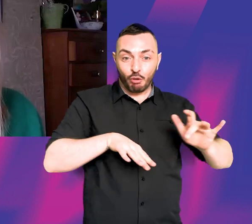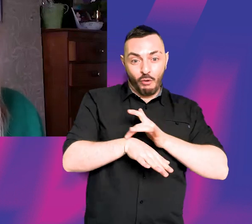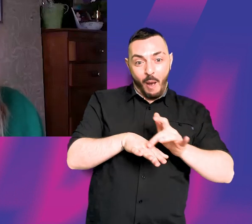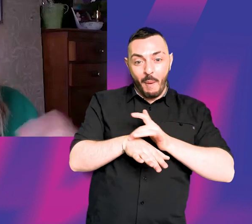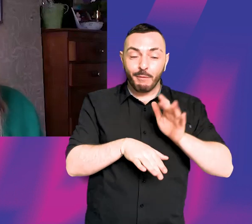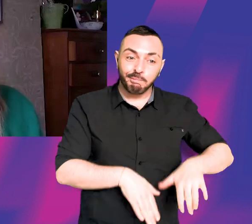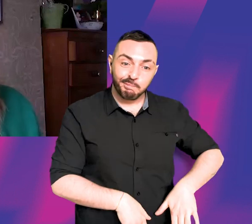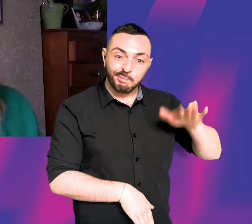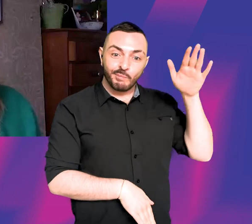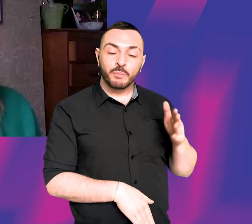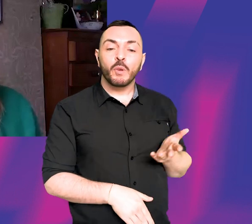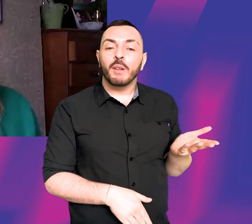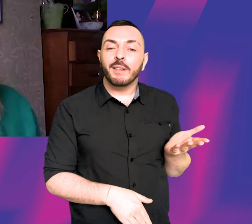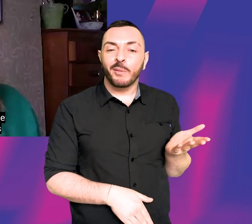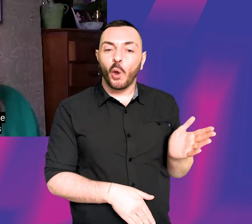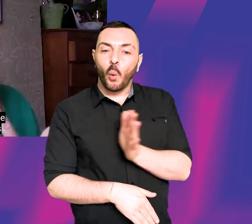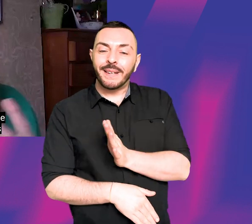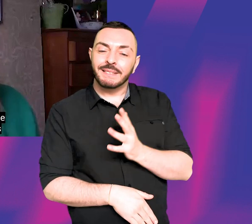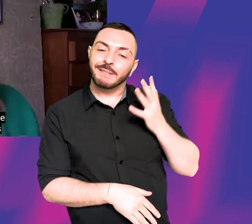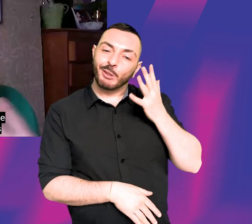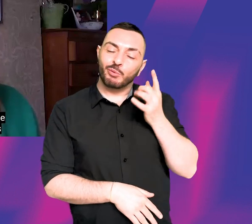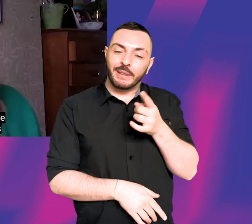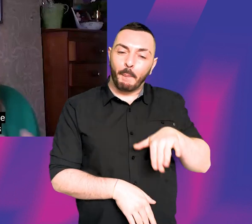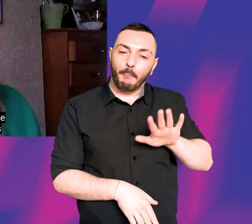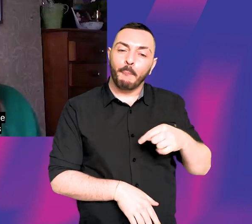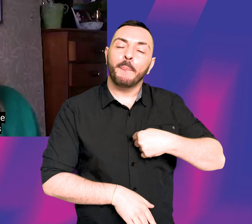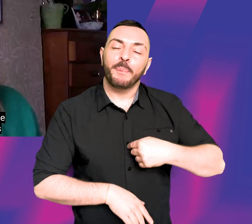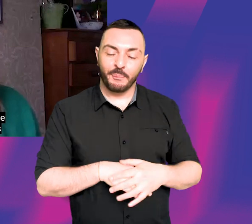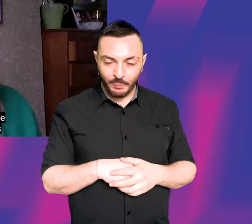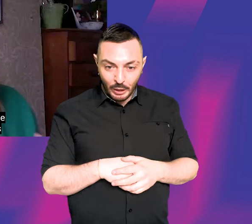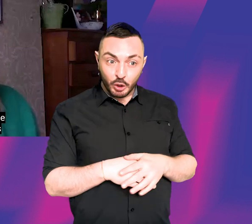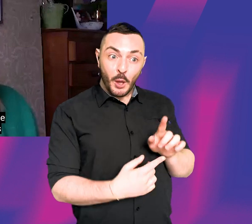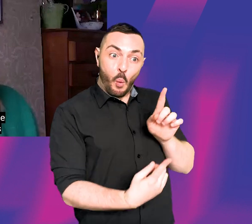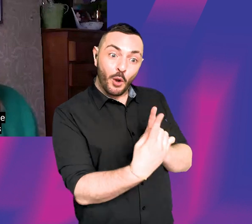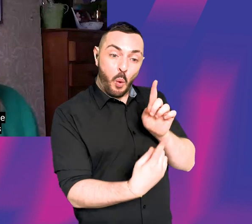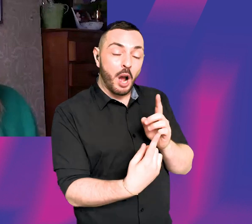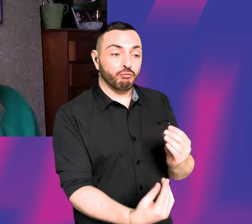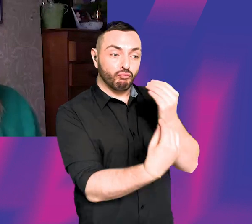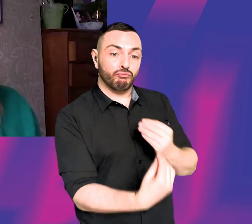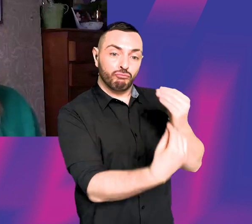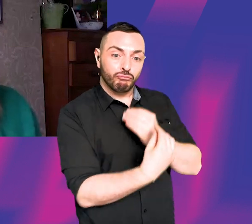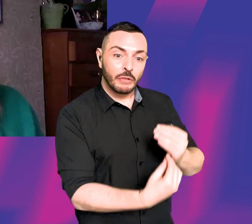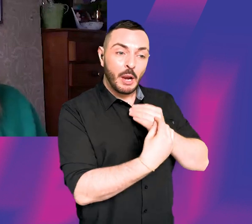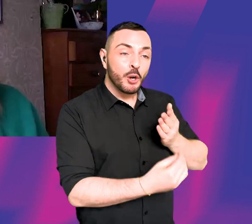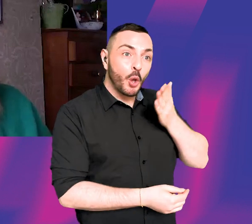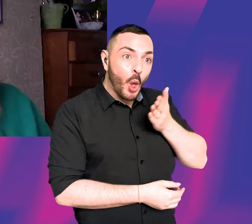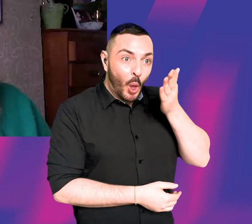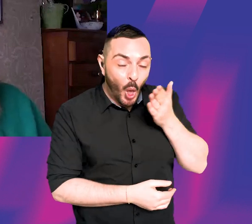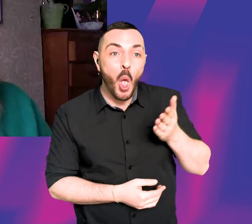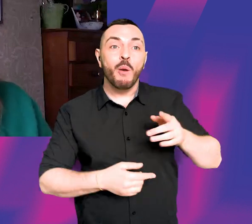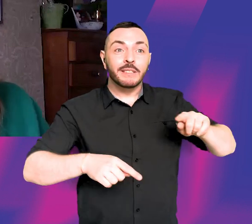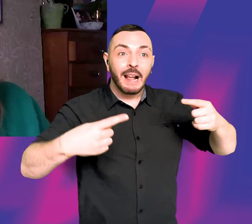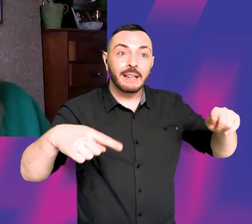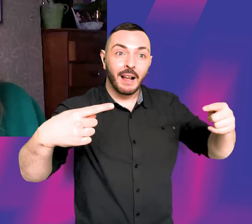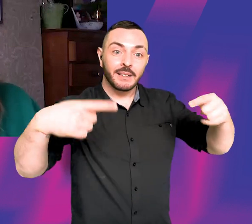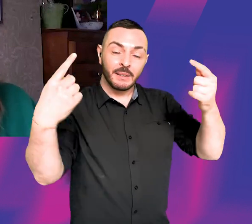grew up in the West Country, and so she would take me for one-on-one lessons, and I would do these kinds of competitions, and I would sometimes